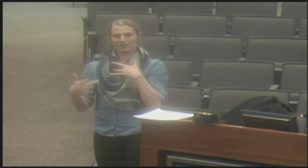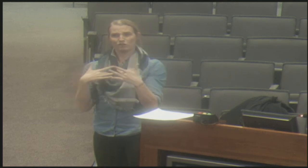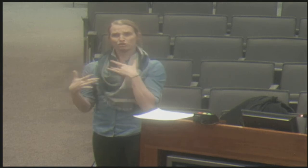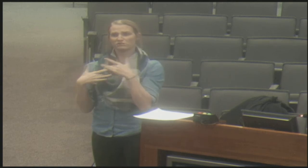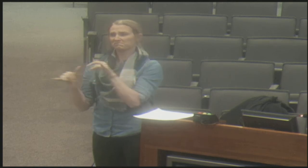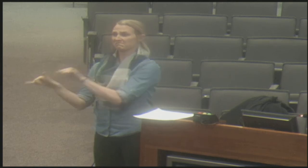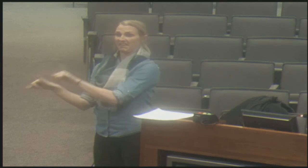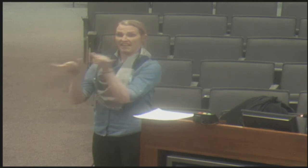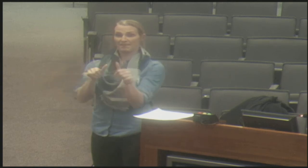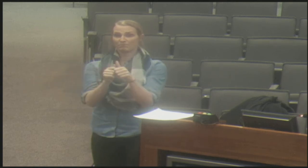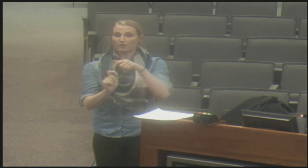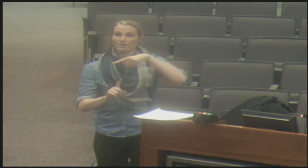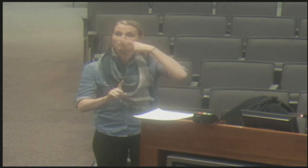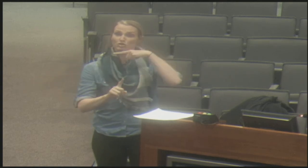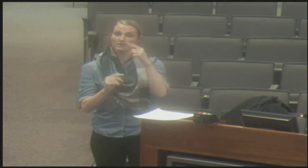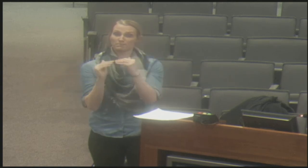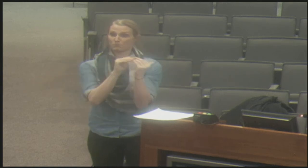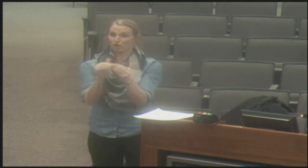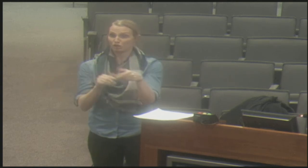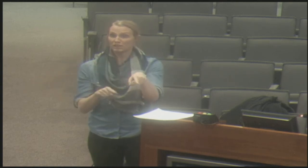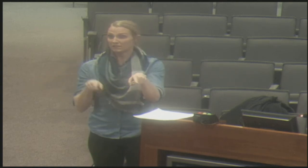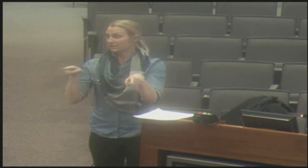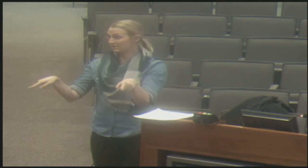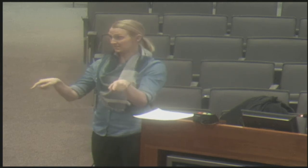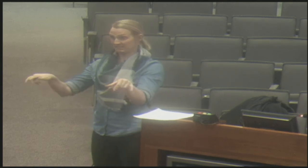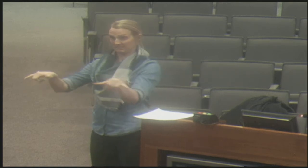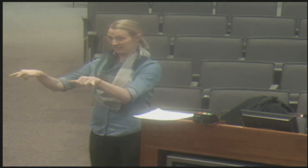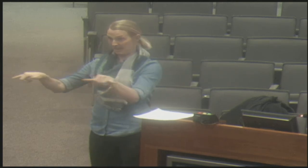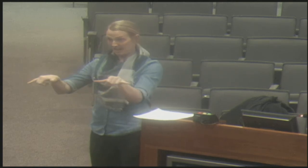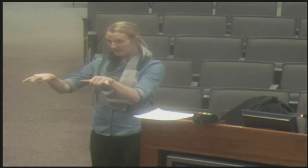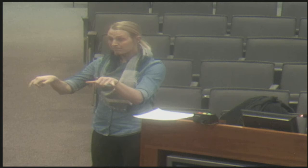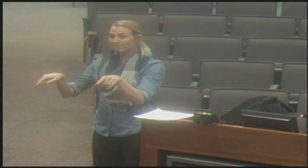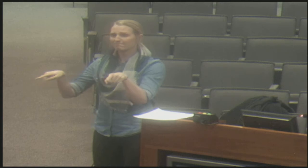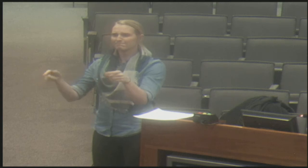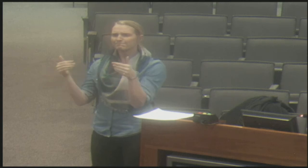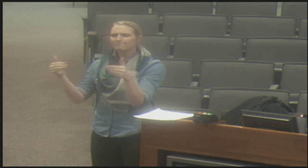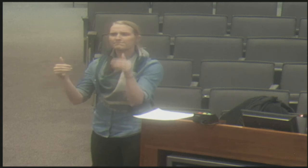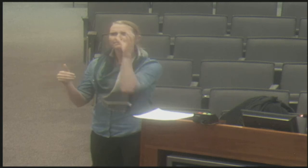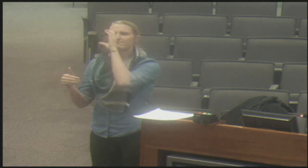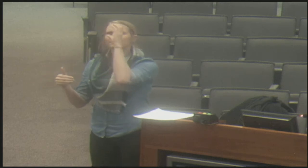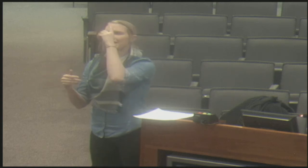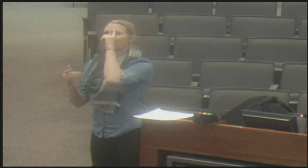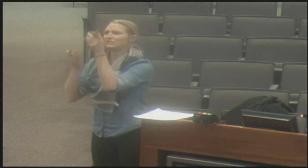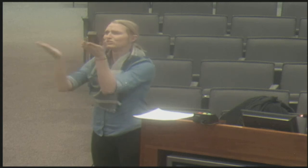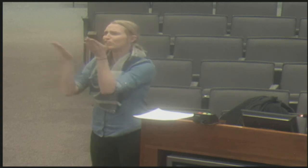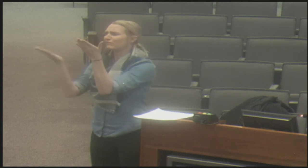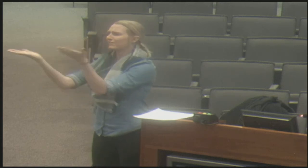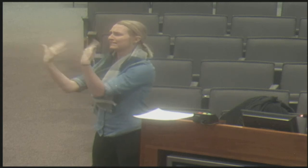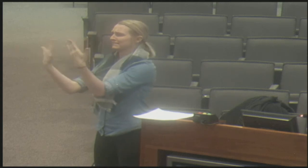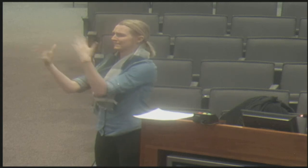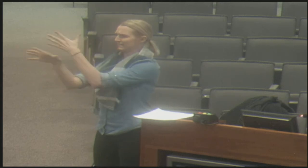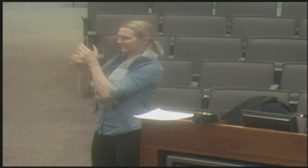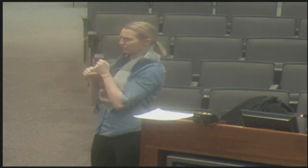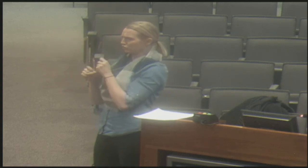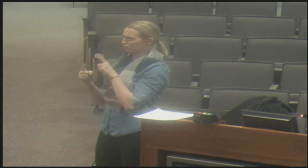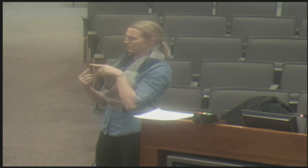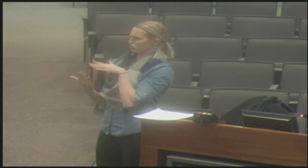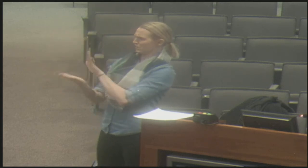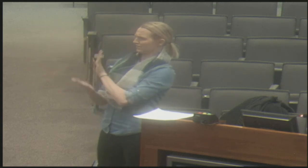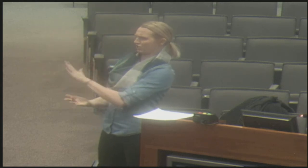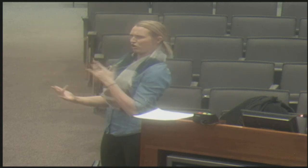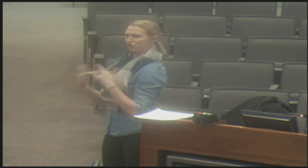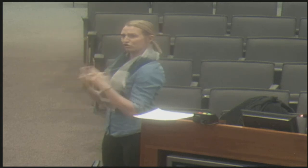frustrated about mental health concerns, do you think that that may have the same paralleled experiences with hearing